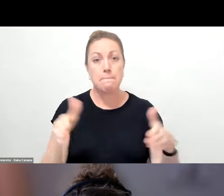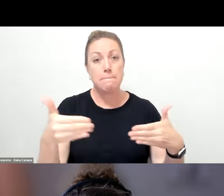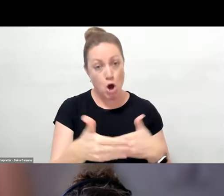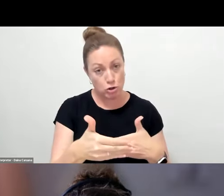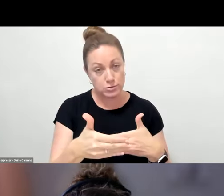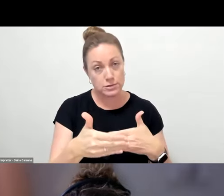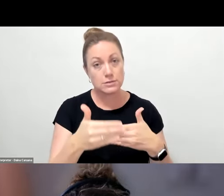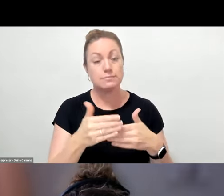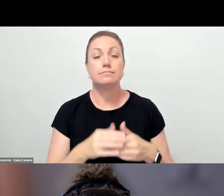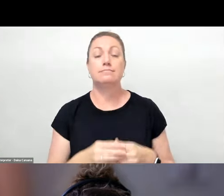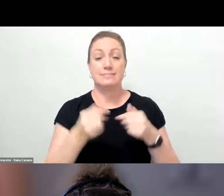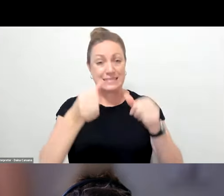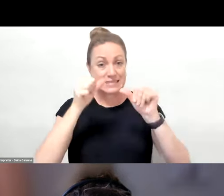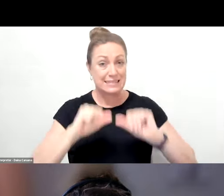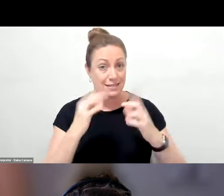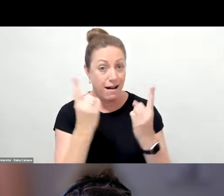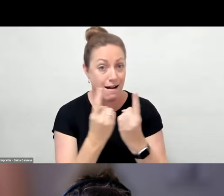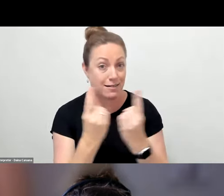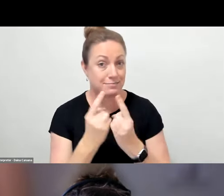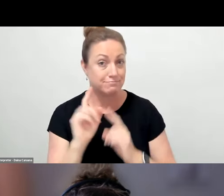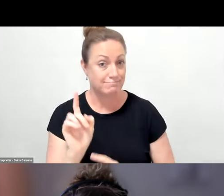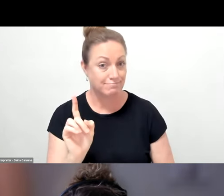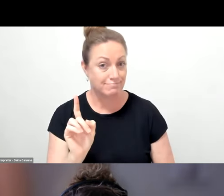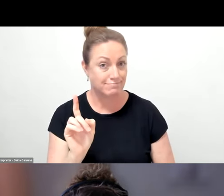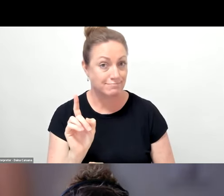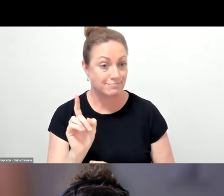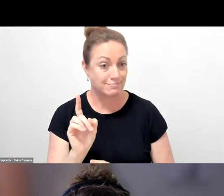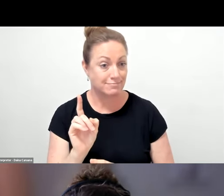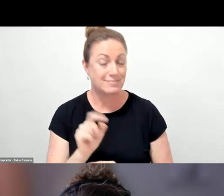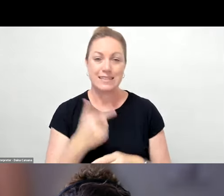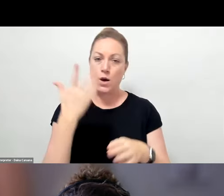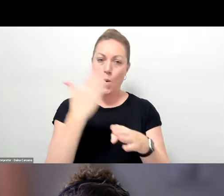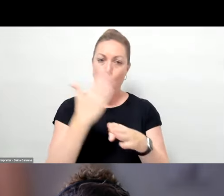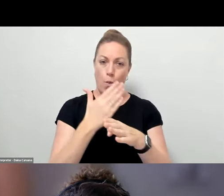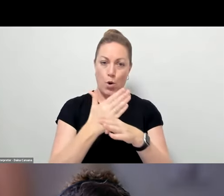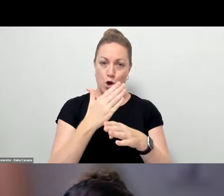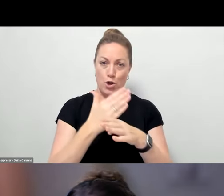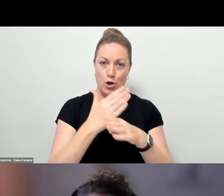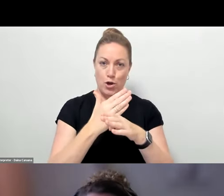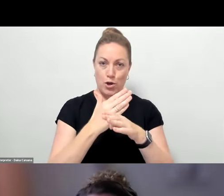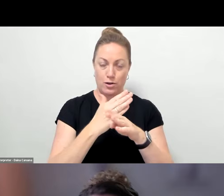out of the box is the work handbook. Okay.